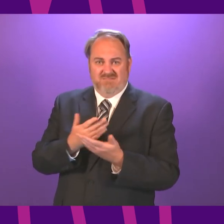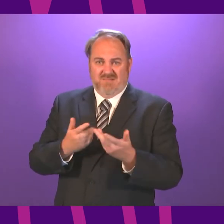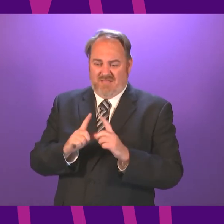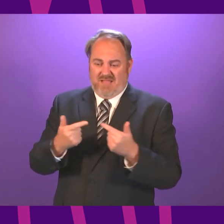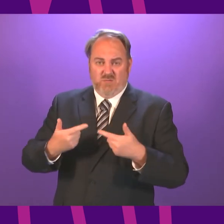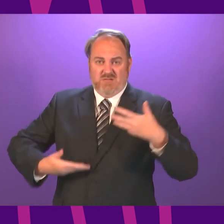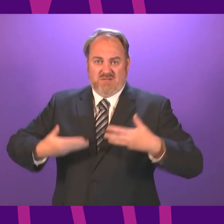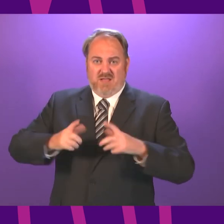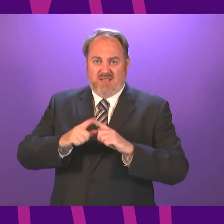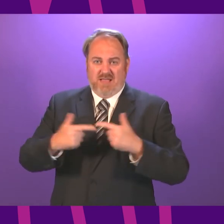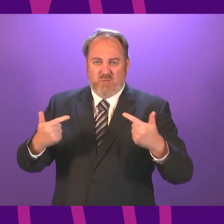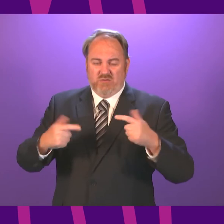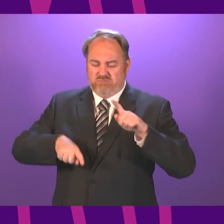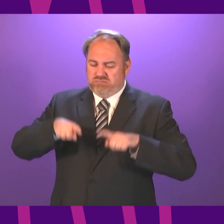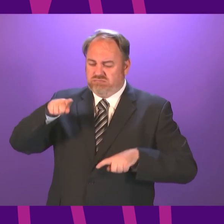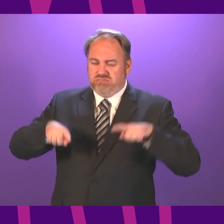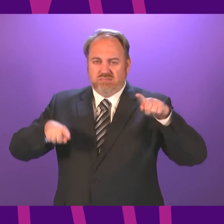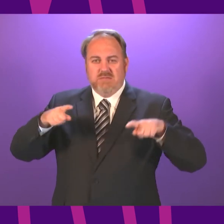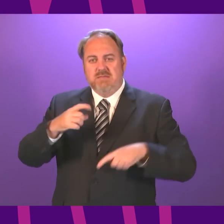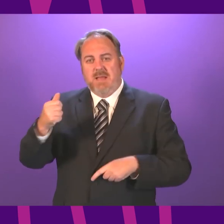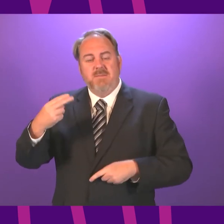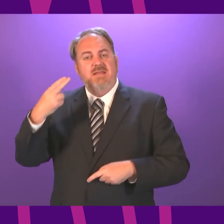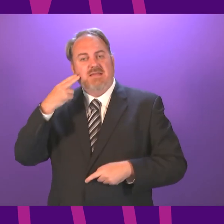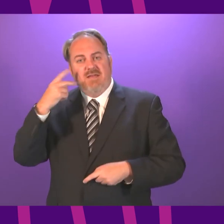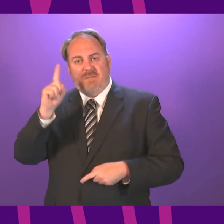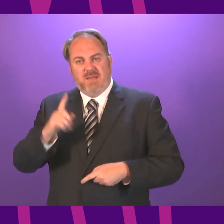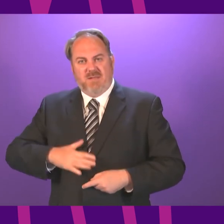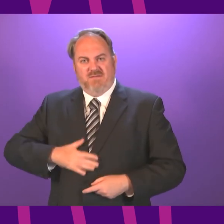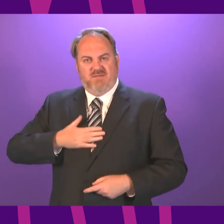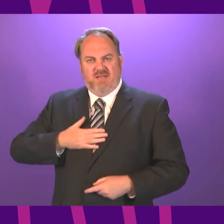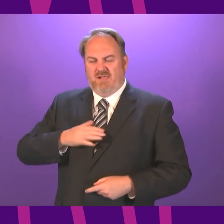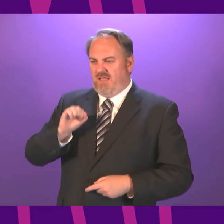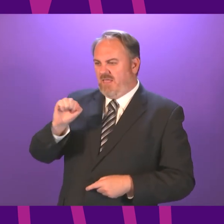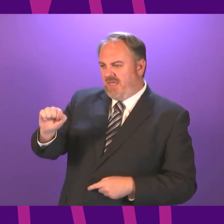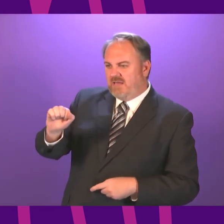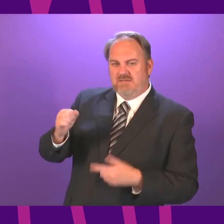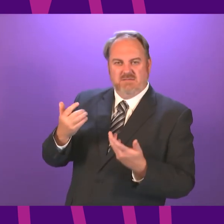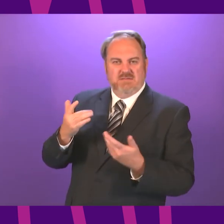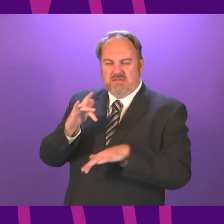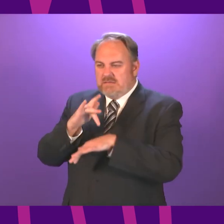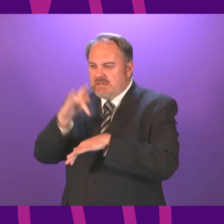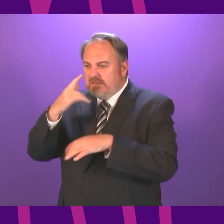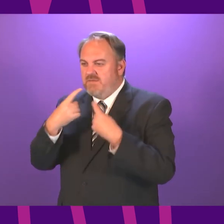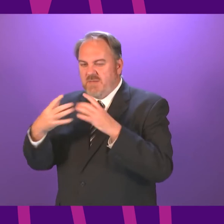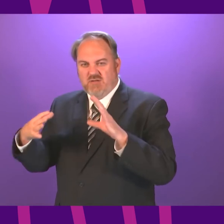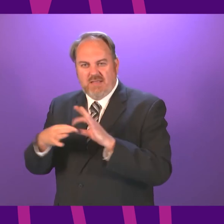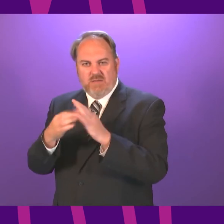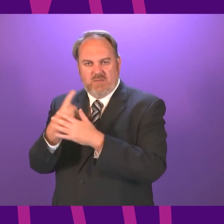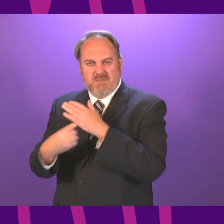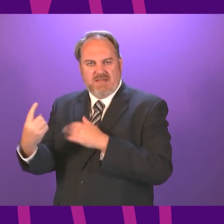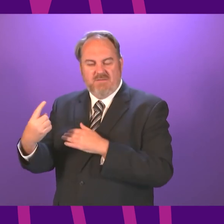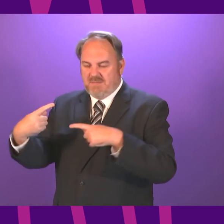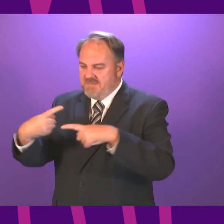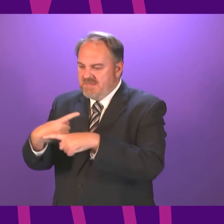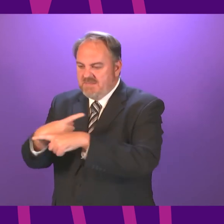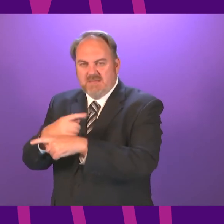any other language, has nuances, which mean that many in the deaf community are concerned that very delicate matters relating to their health aren't being properly